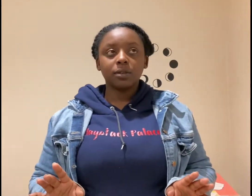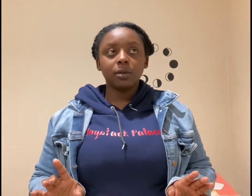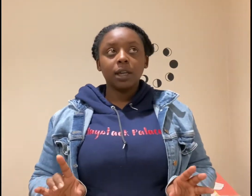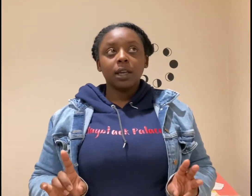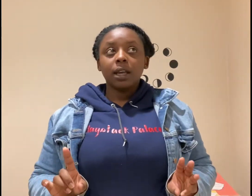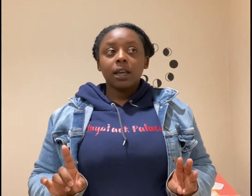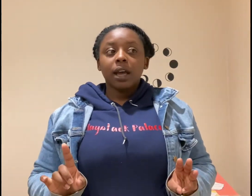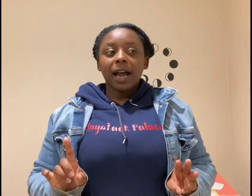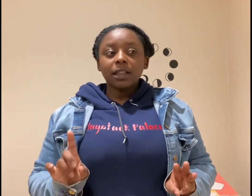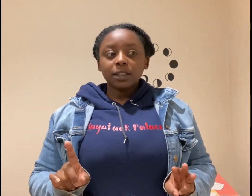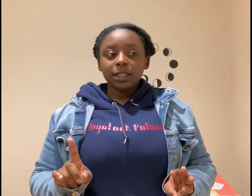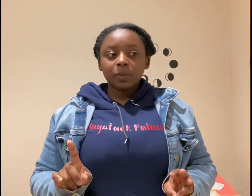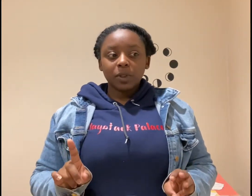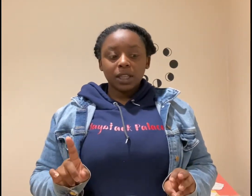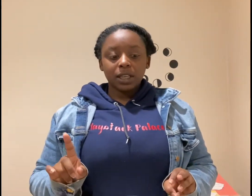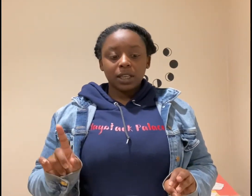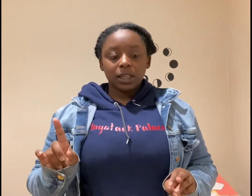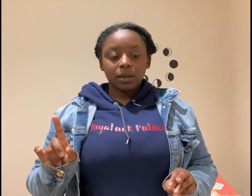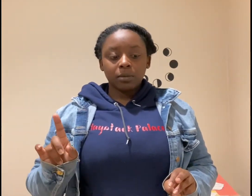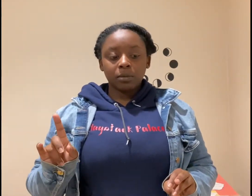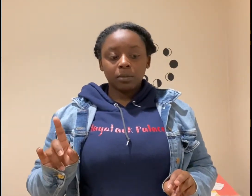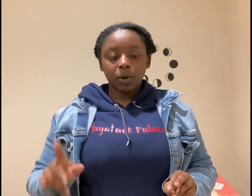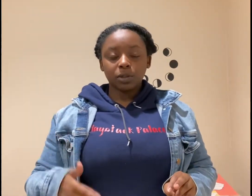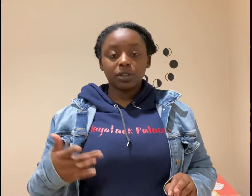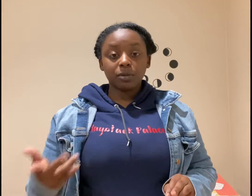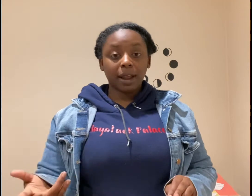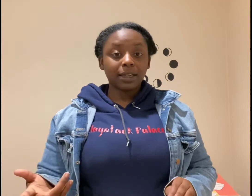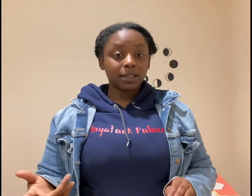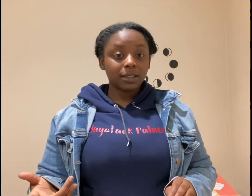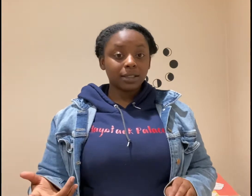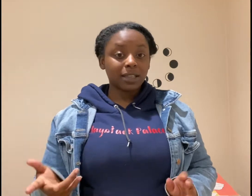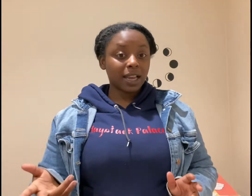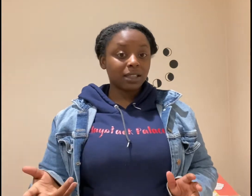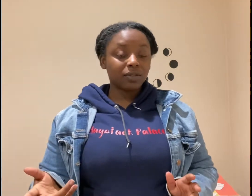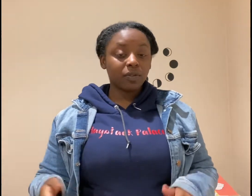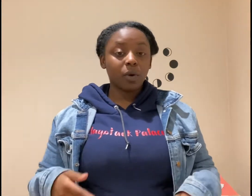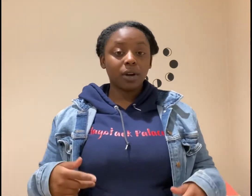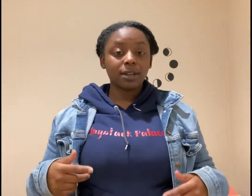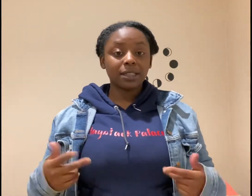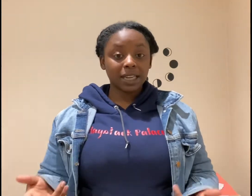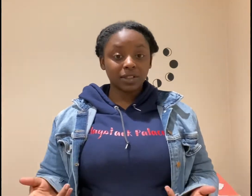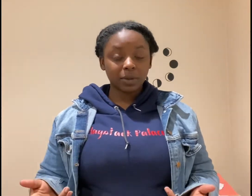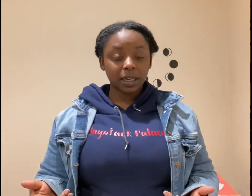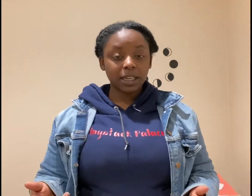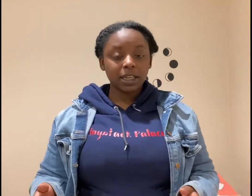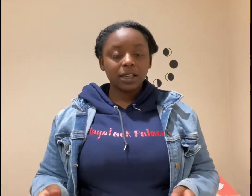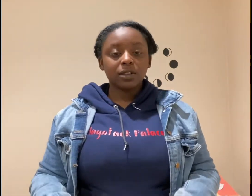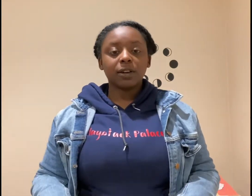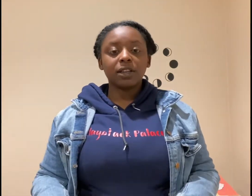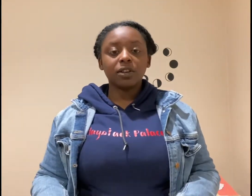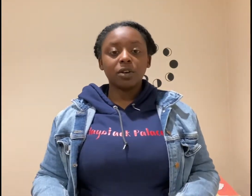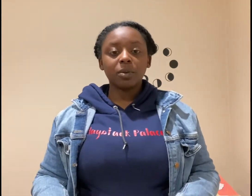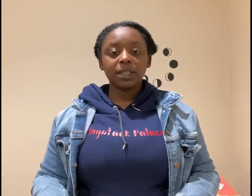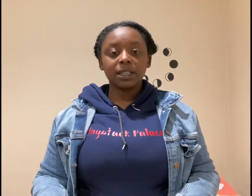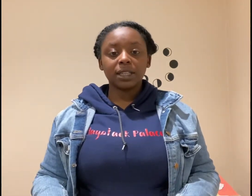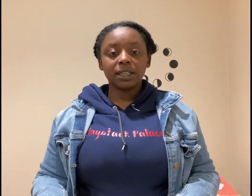up the most direct signs for sanctuary. So I know we did